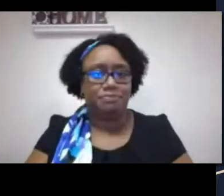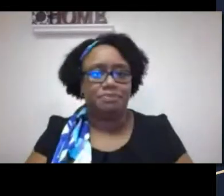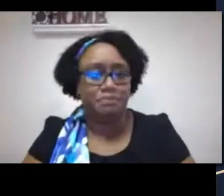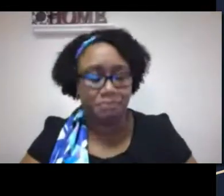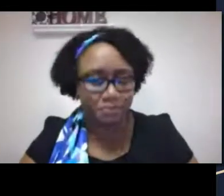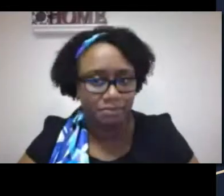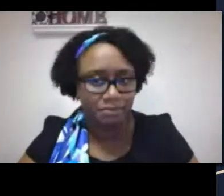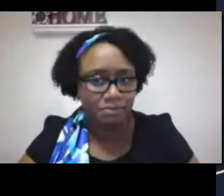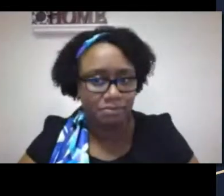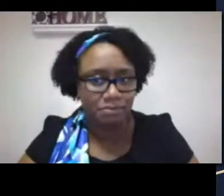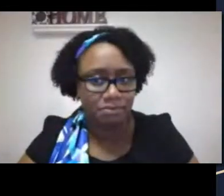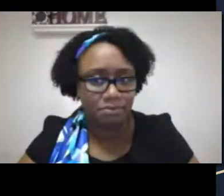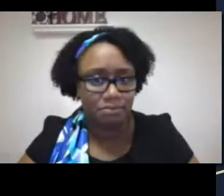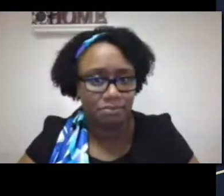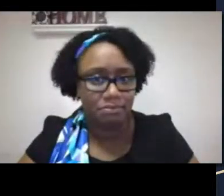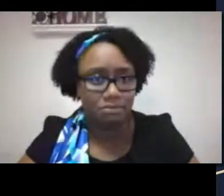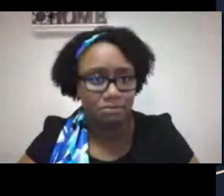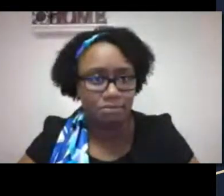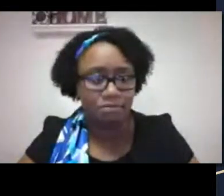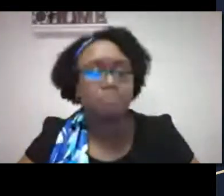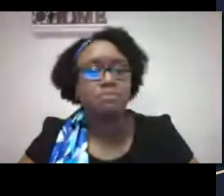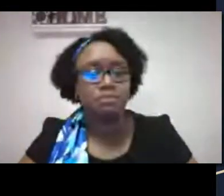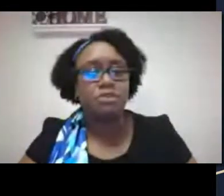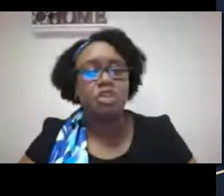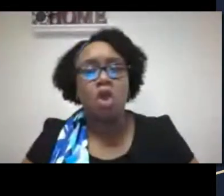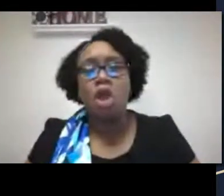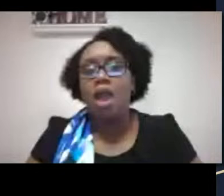struggle with those executive function skills.